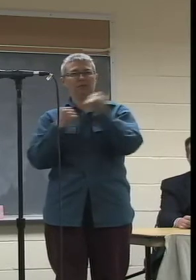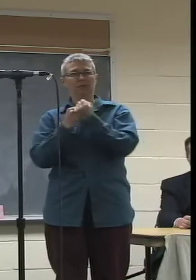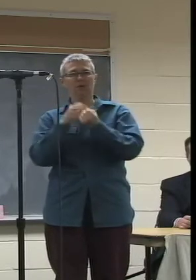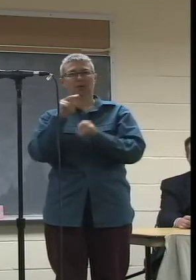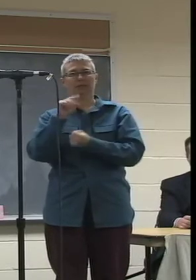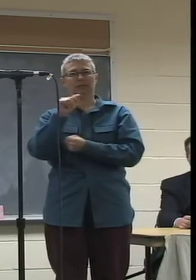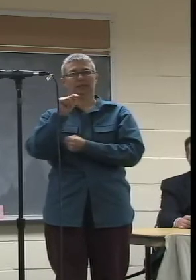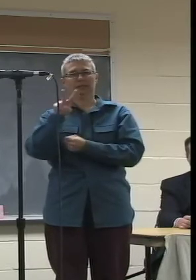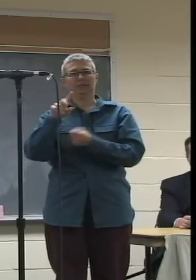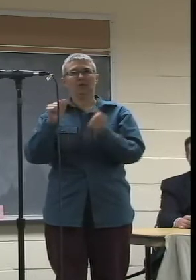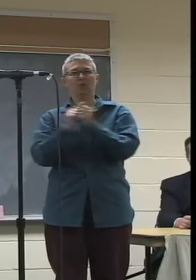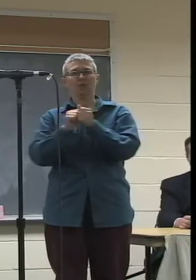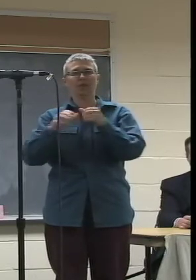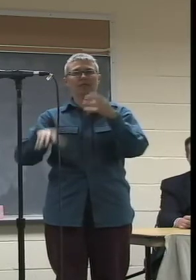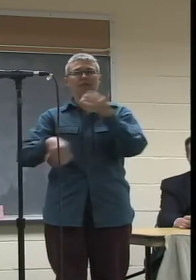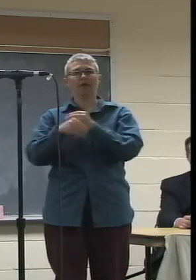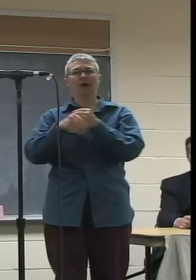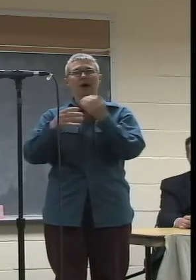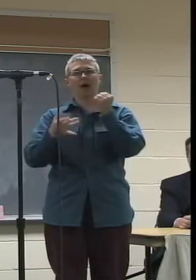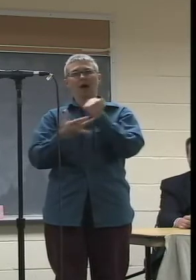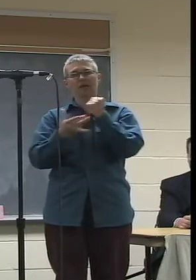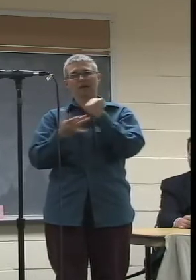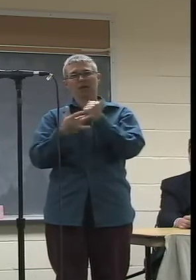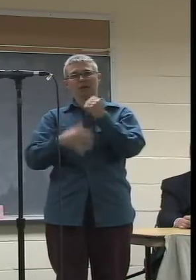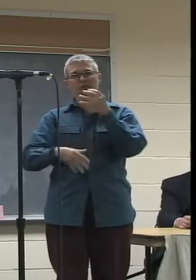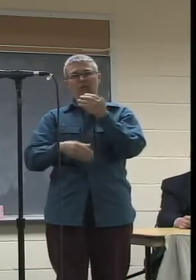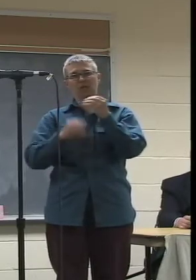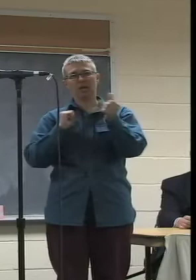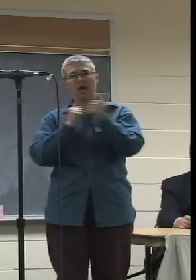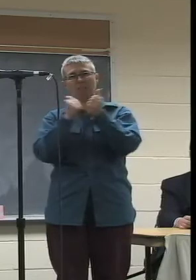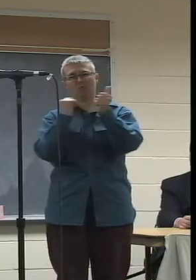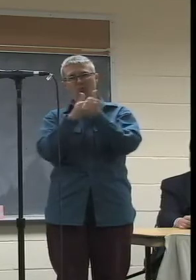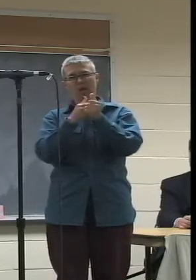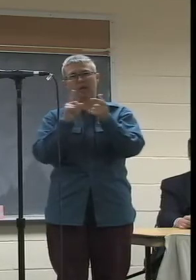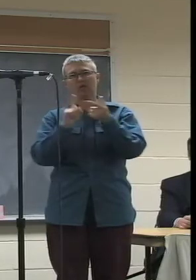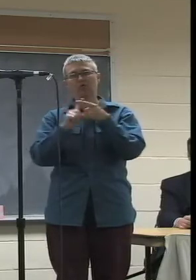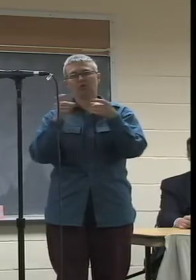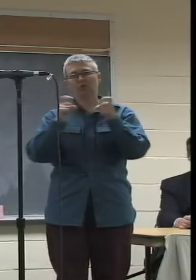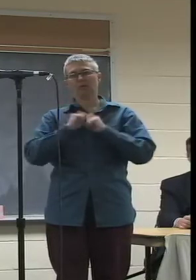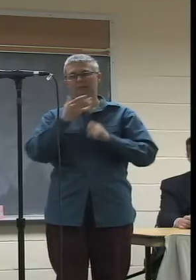broadcasting standard it can be. Thank you. Thank you.